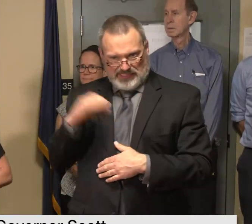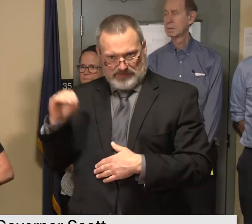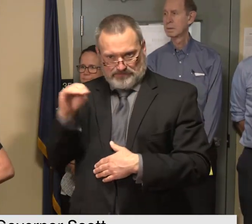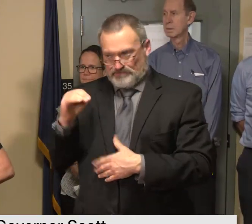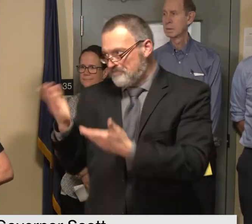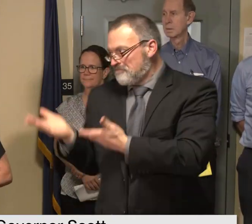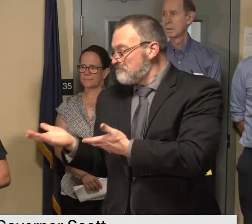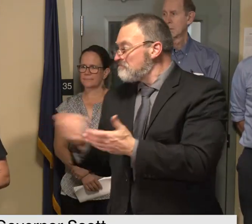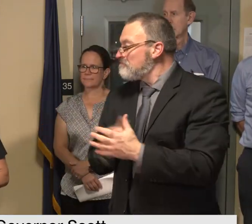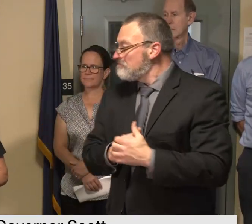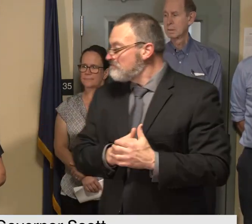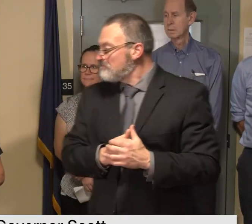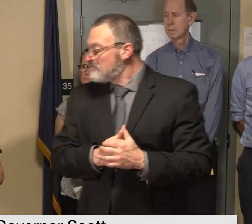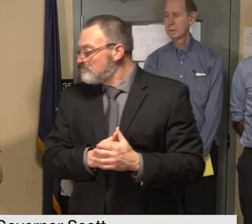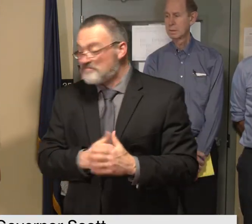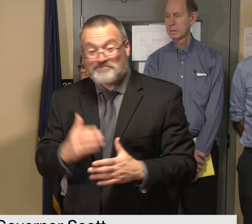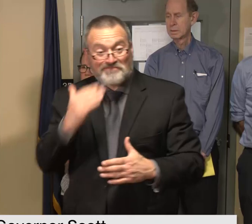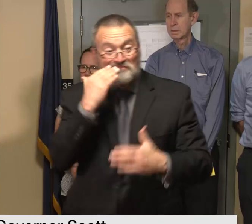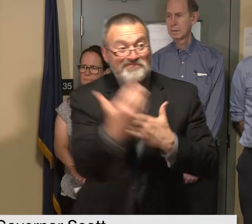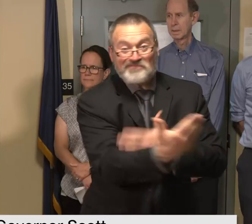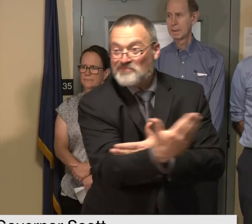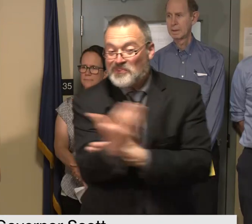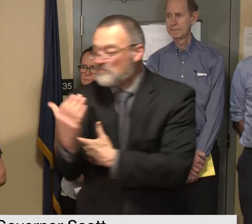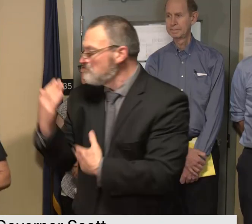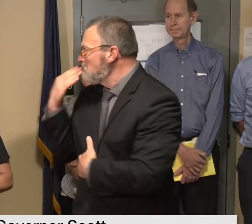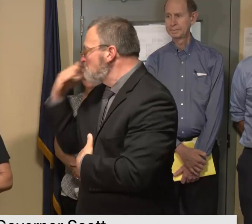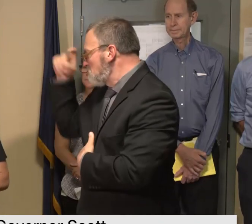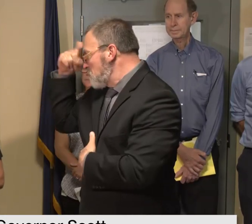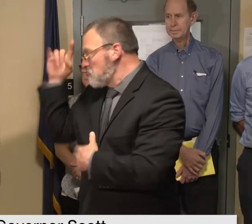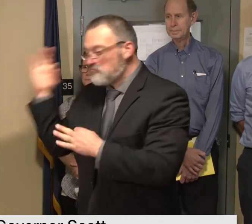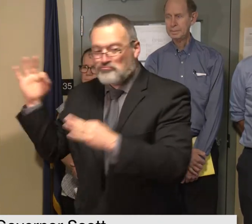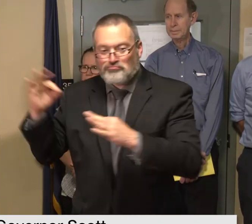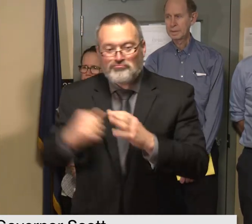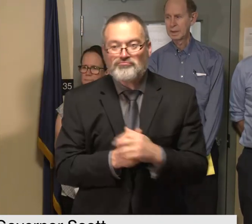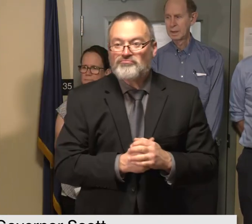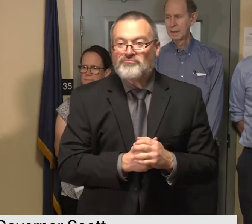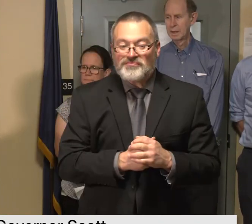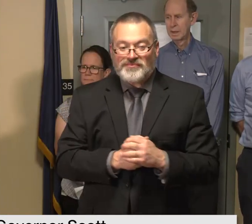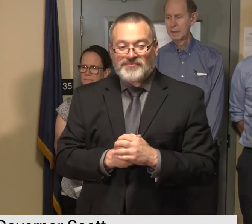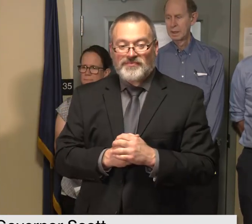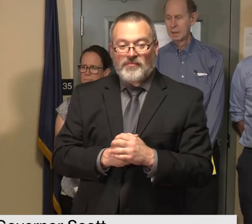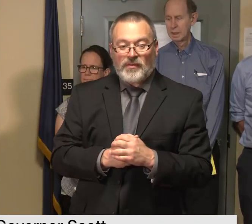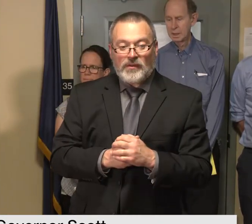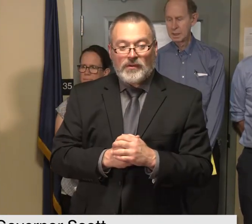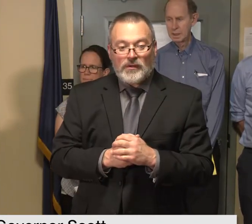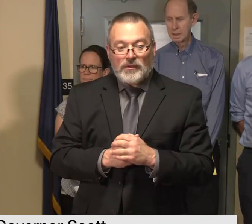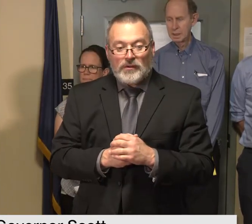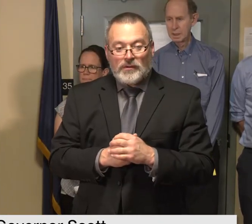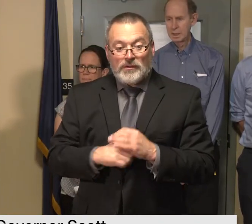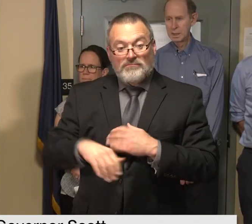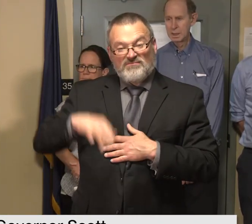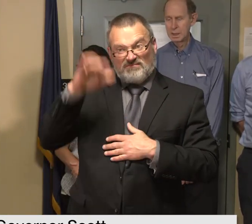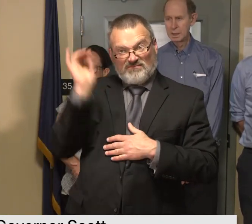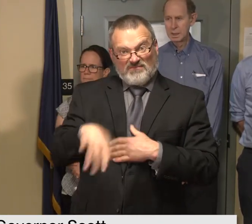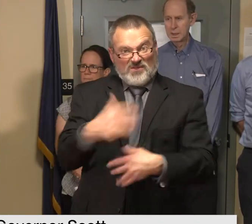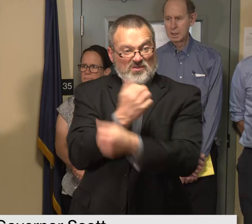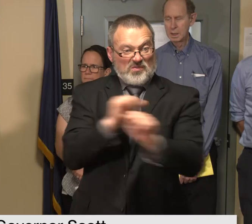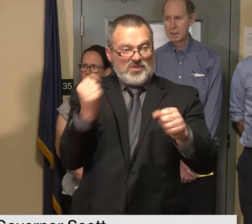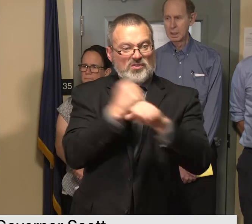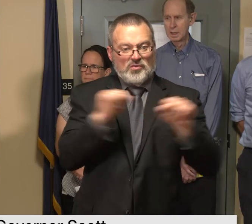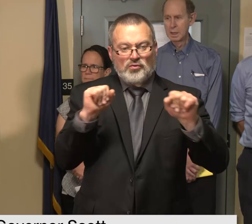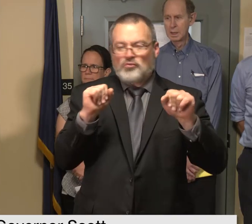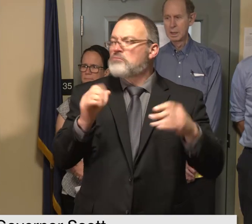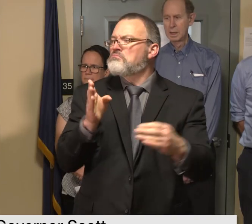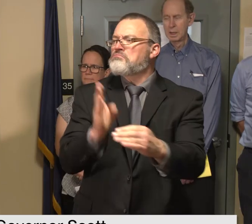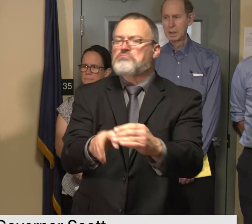thank you governor good morning most of our rescue operations have wrapped up we